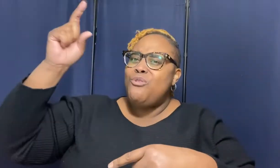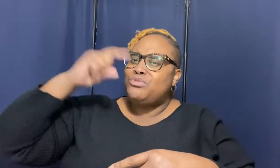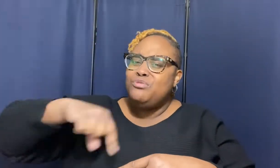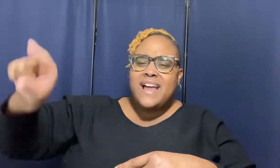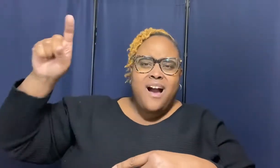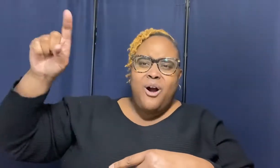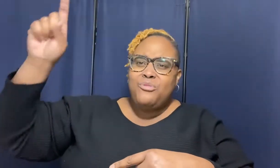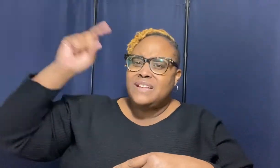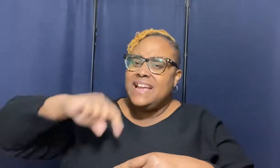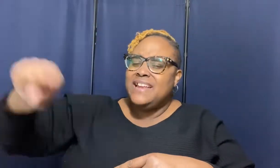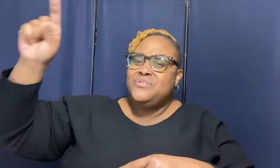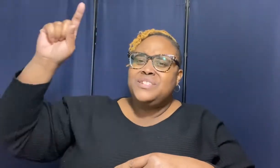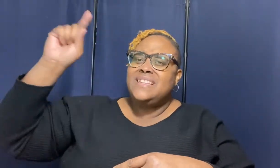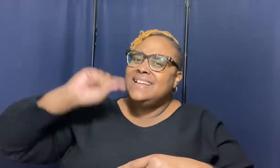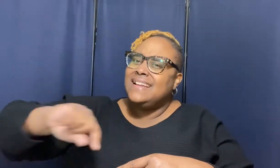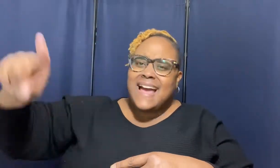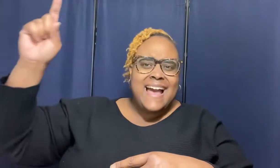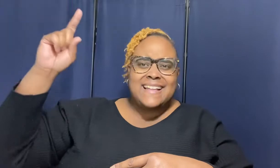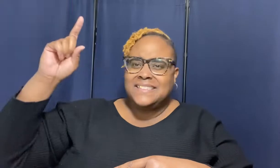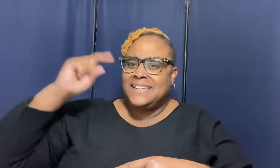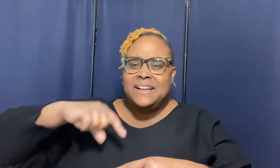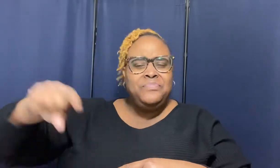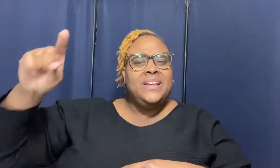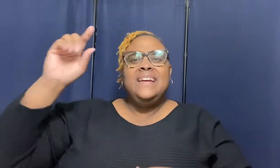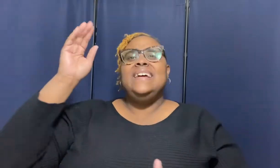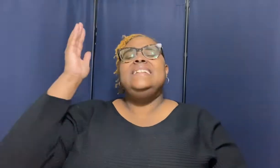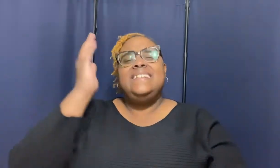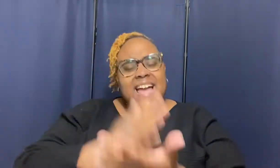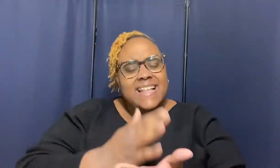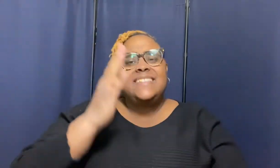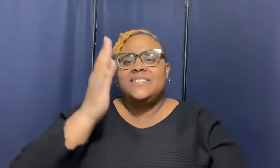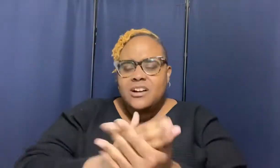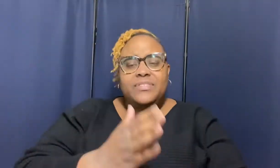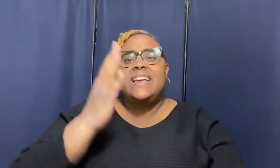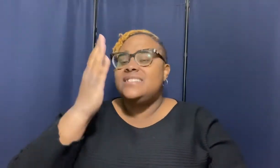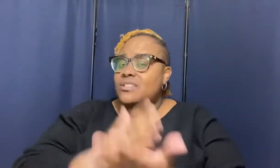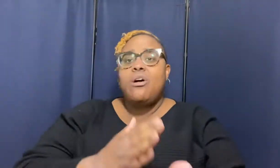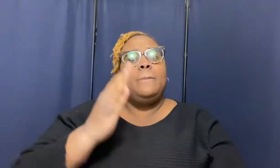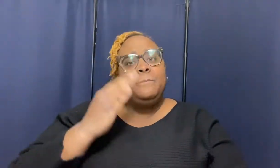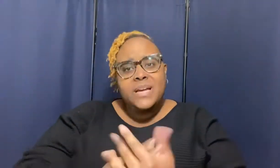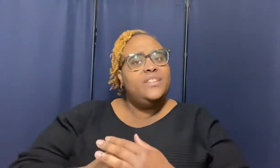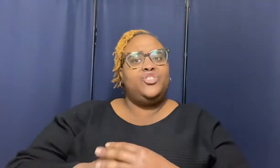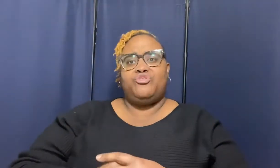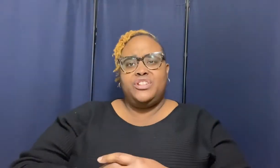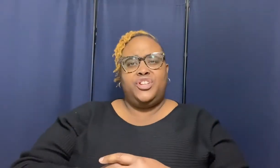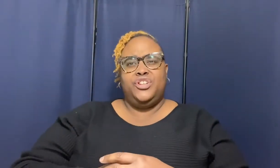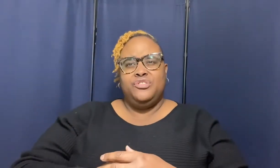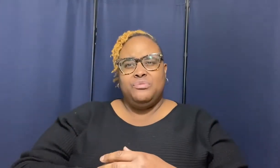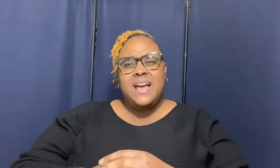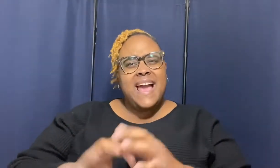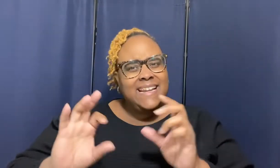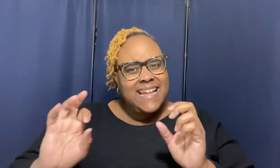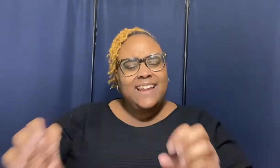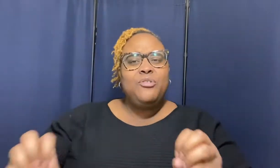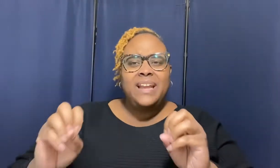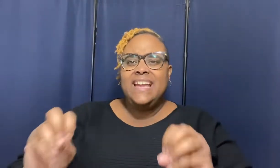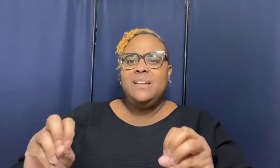through that all day and you see the lies honey that stuff can start ministering to you and that'll go the enemy